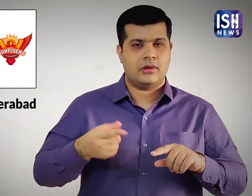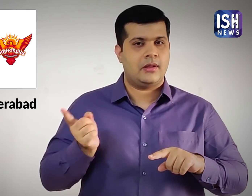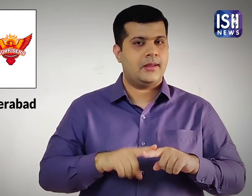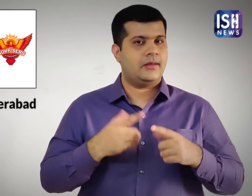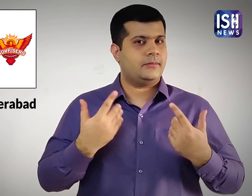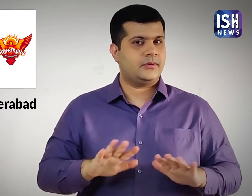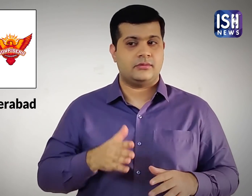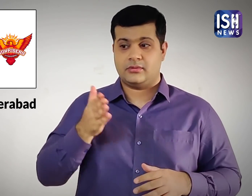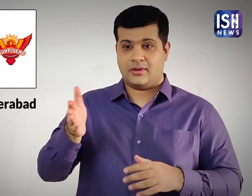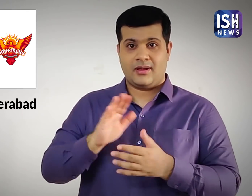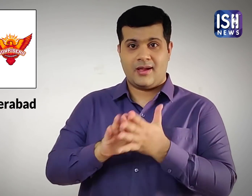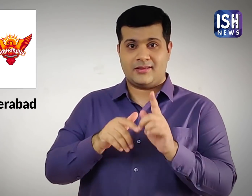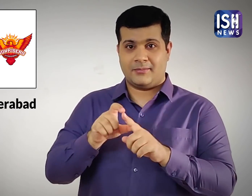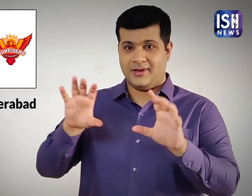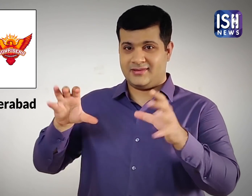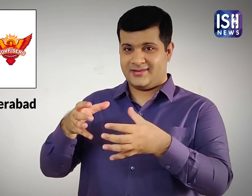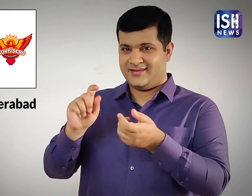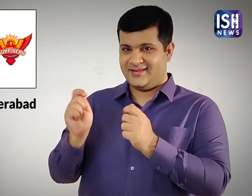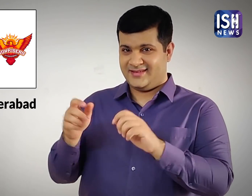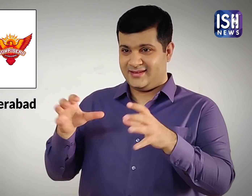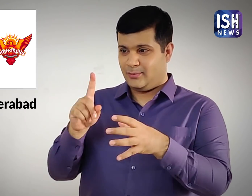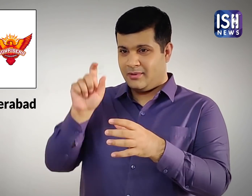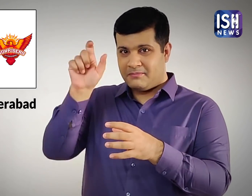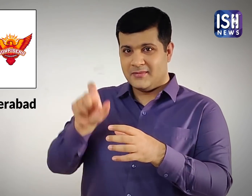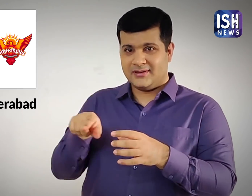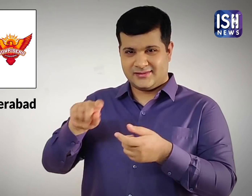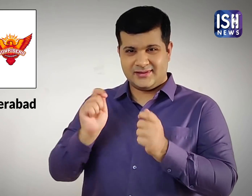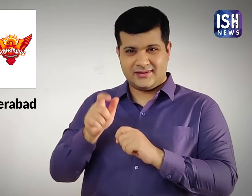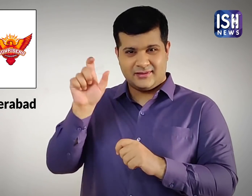Hyderabad's Riddhimaan Saha tested positive for the Corona Virus.